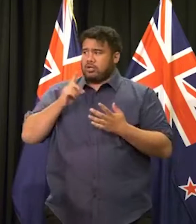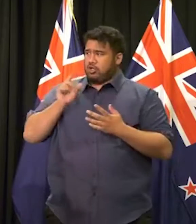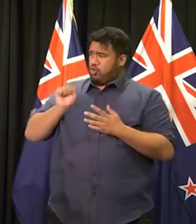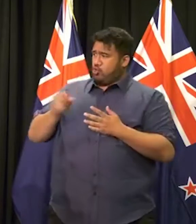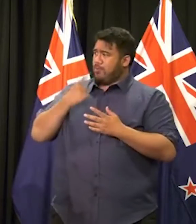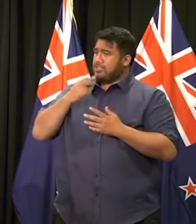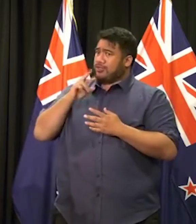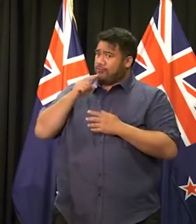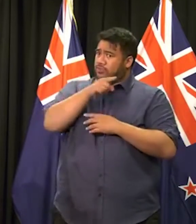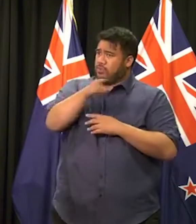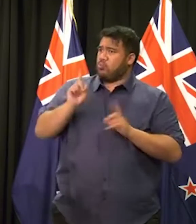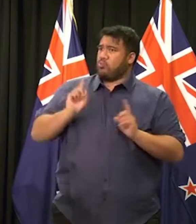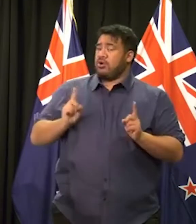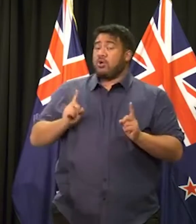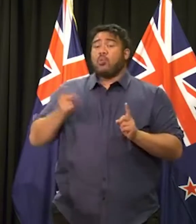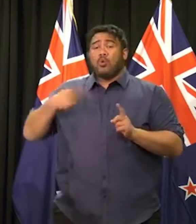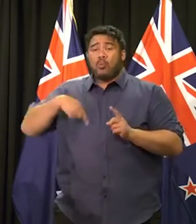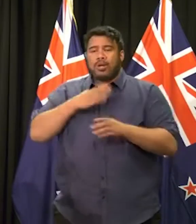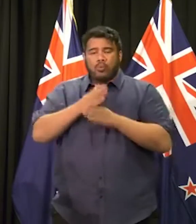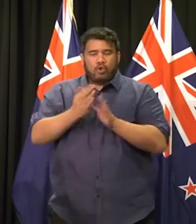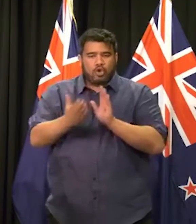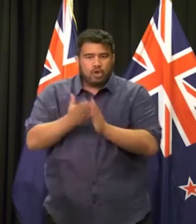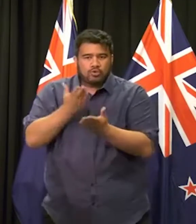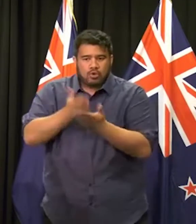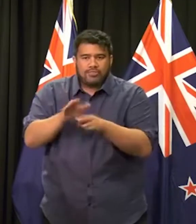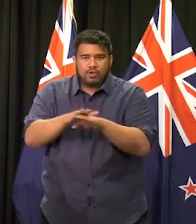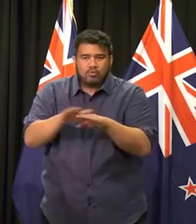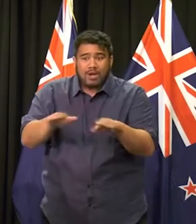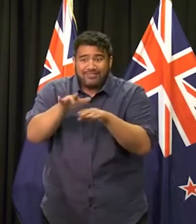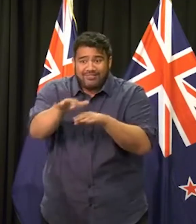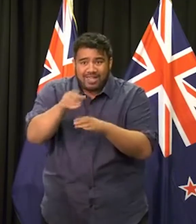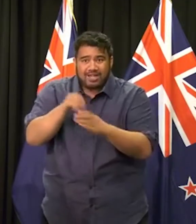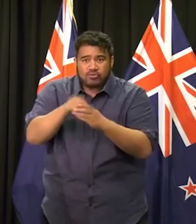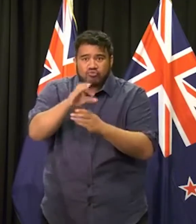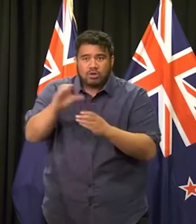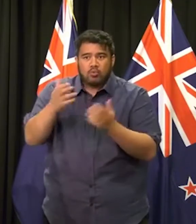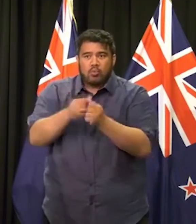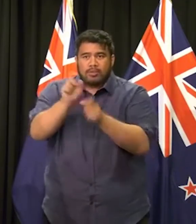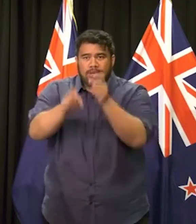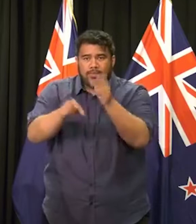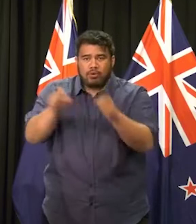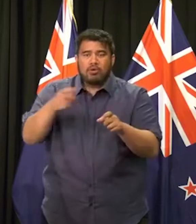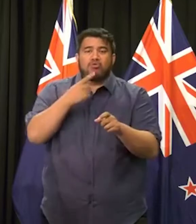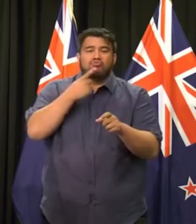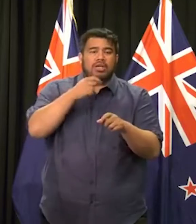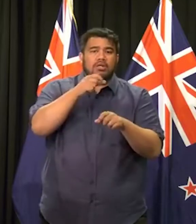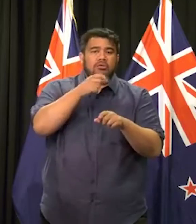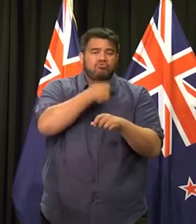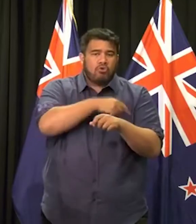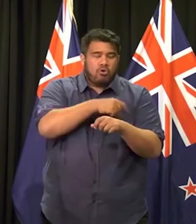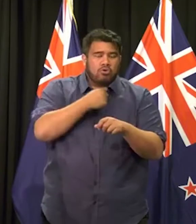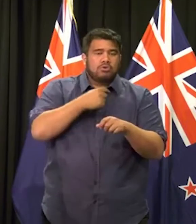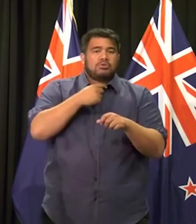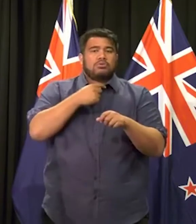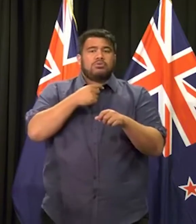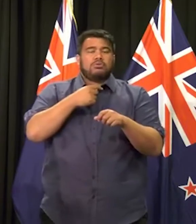again, we have people working closely on the ground, particularly Red Cross, who are able to reconcile, um, the information that they have both about who's in hospital and